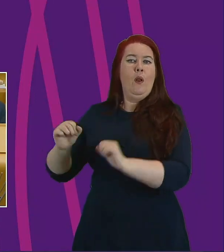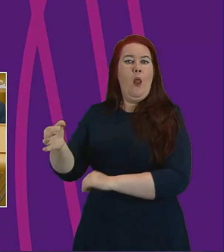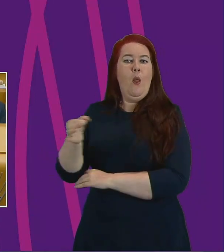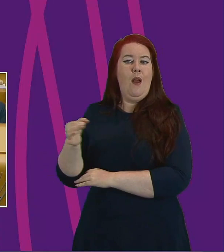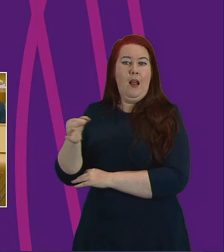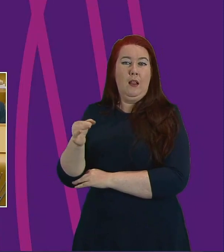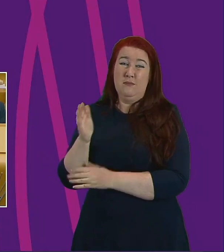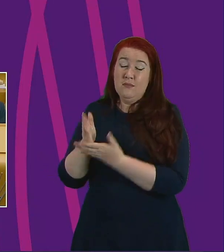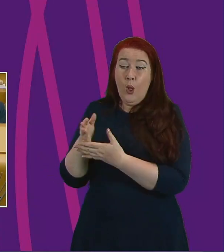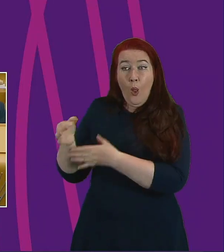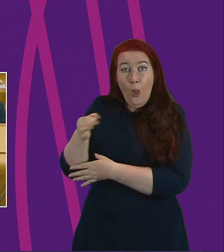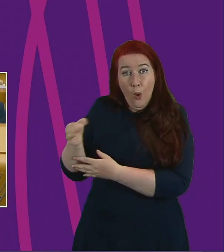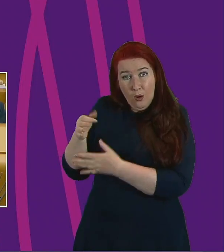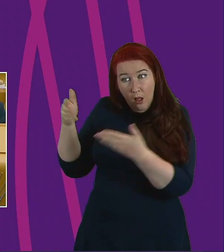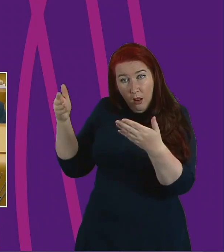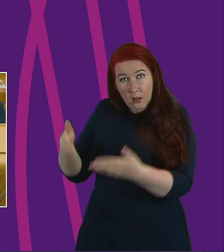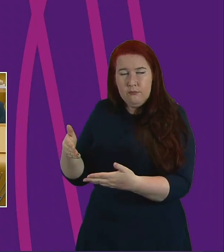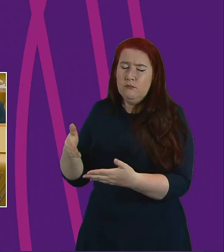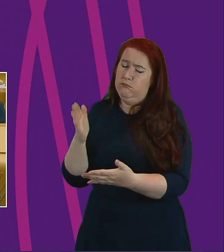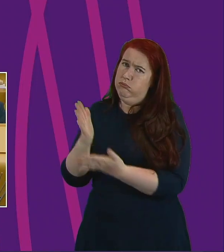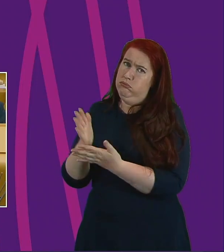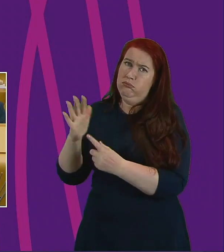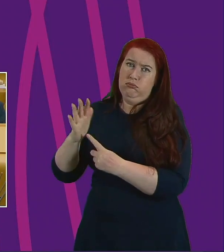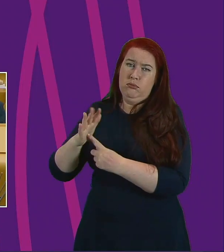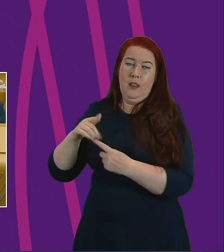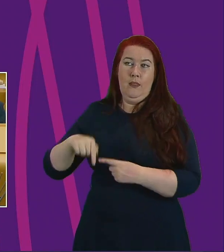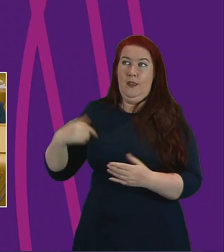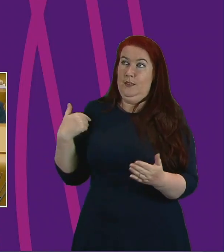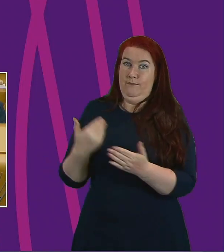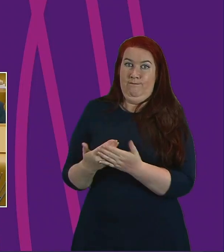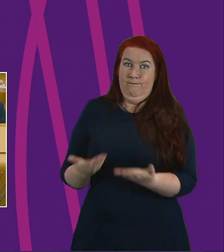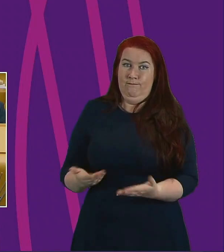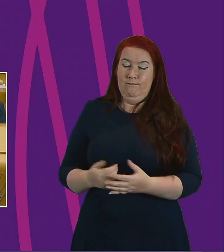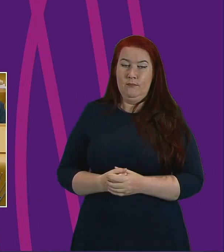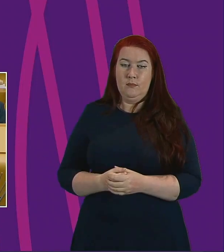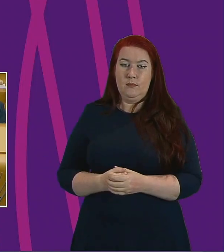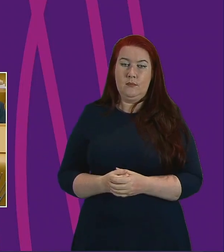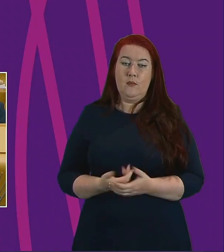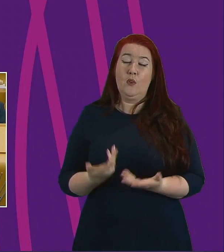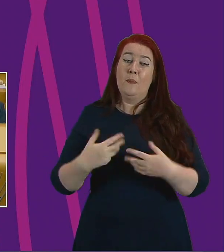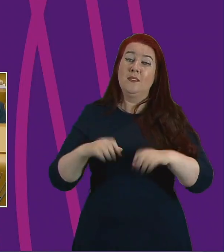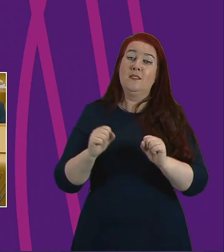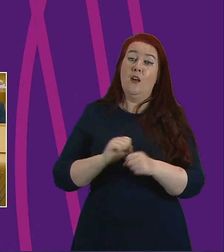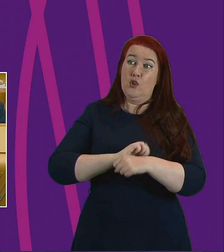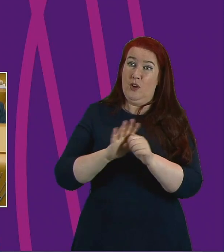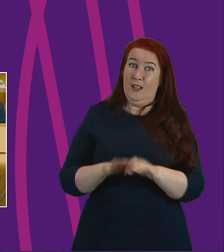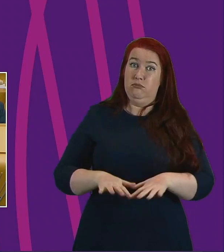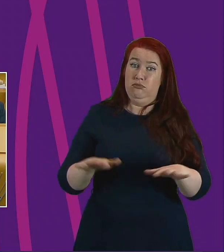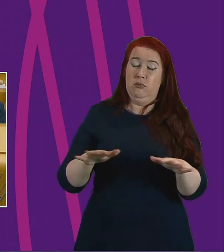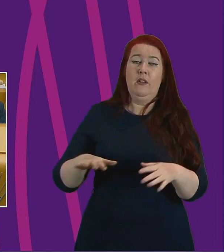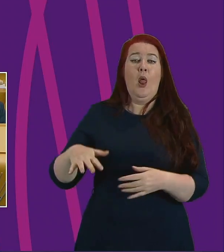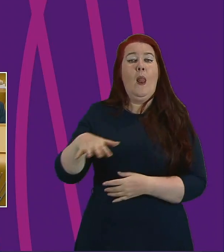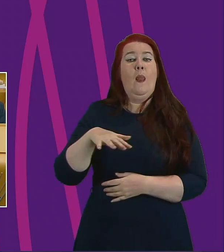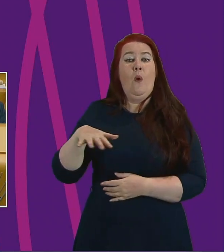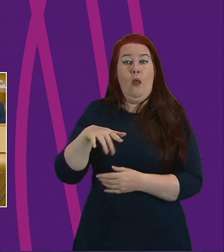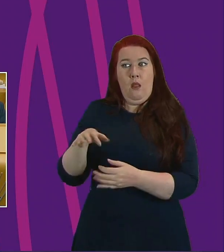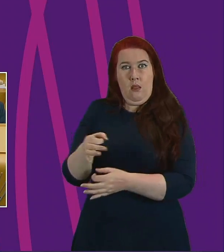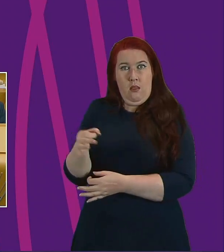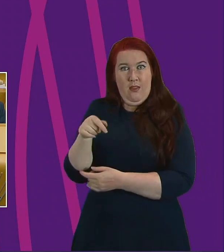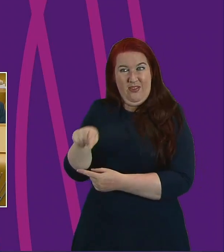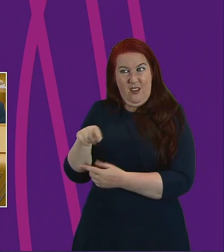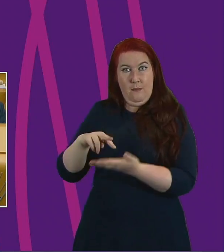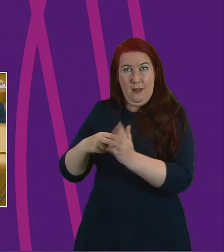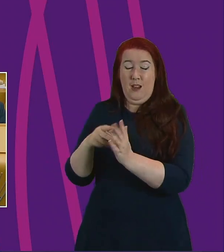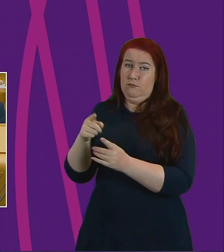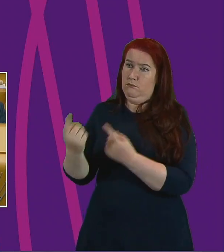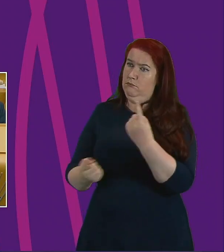proven very effective in these times of crisis. Since the beginning of the coronavirus outbreak, locality planning partnerships have played a key role in North Ayrshire where